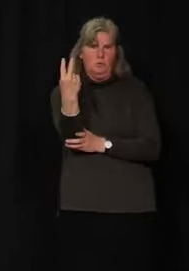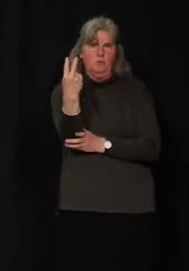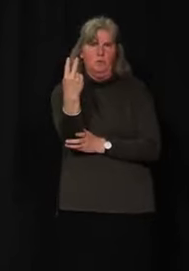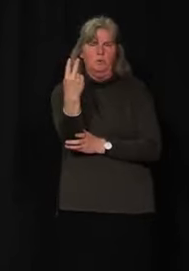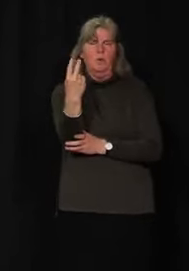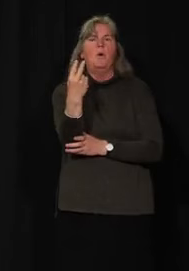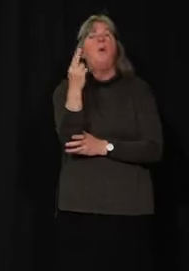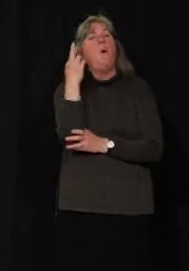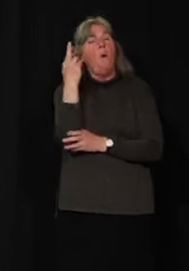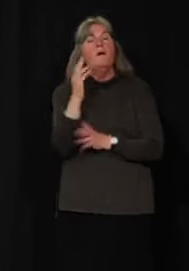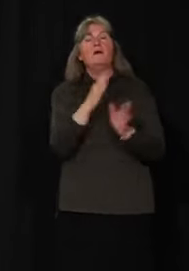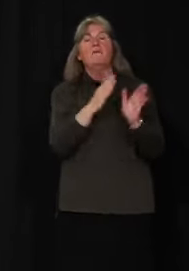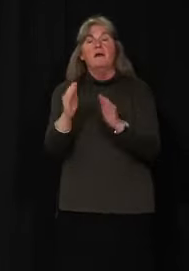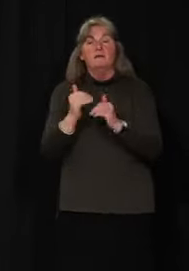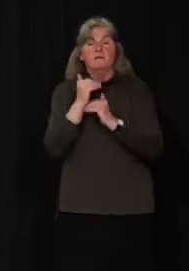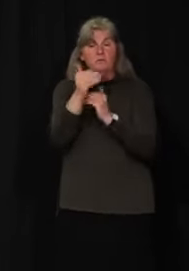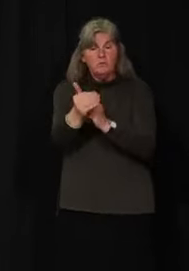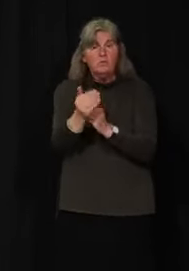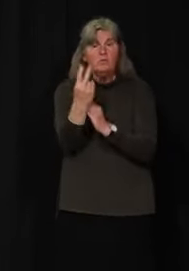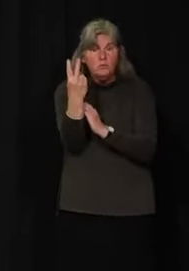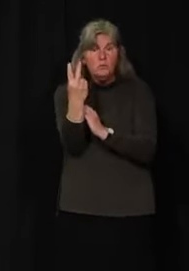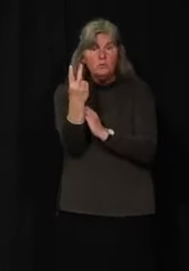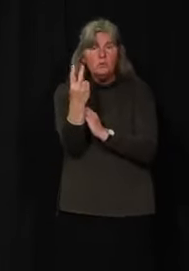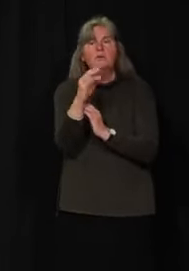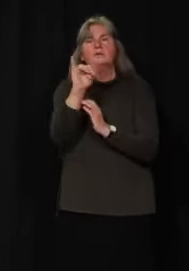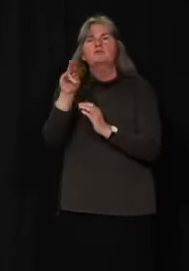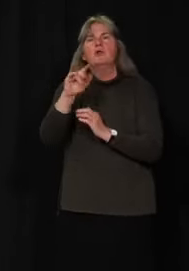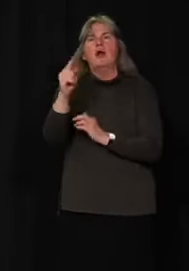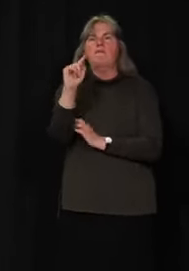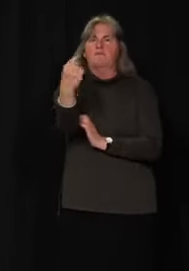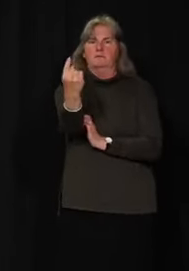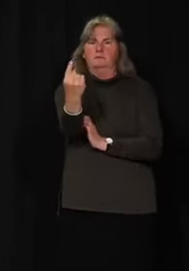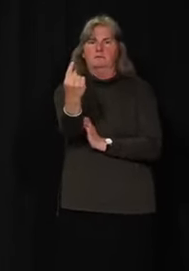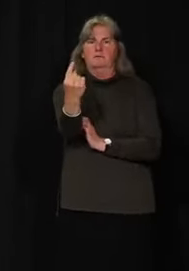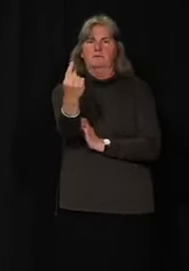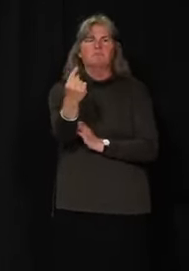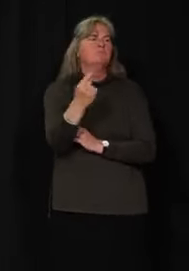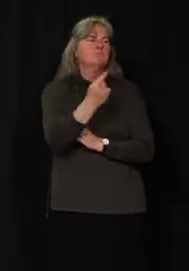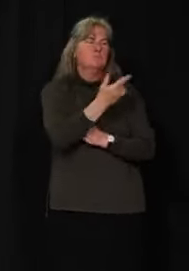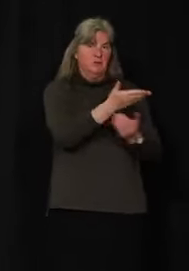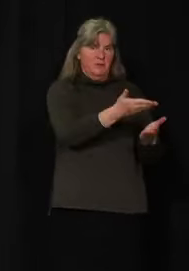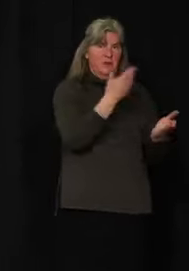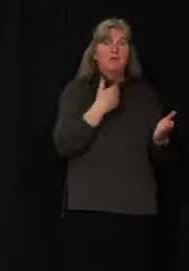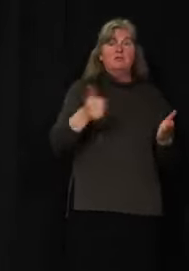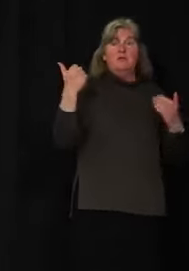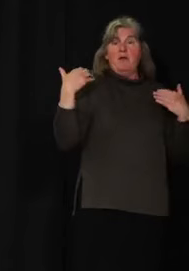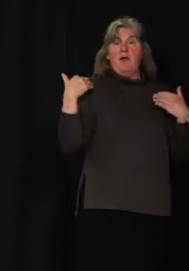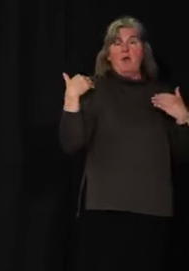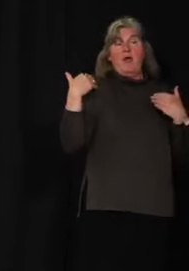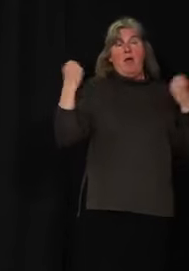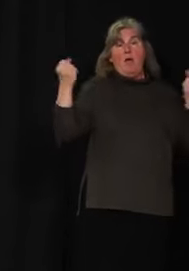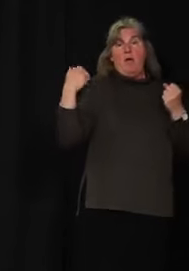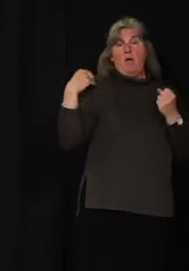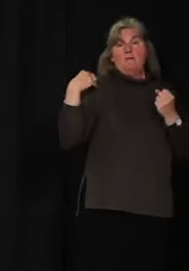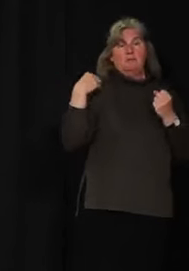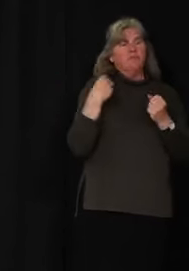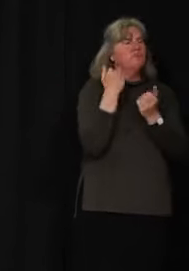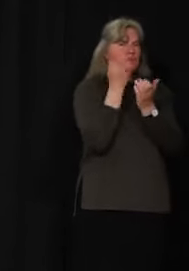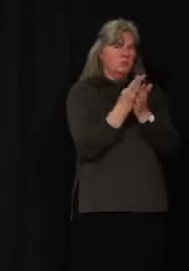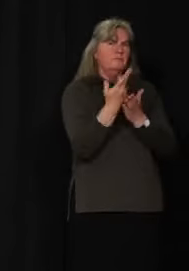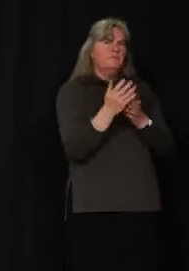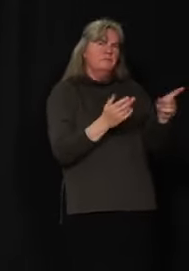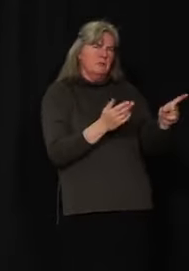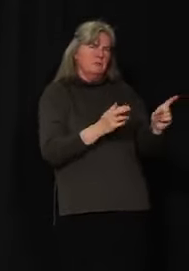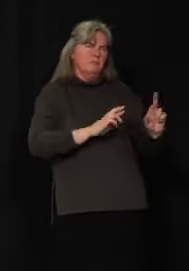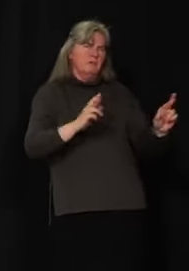by July 1st. This timeline is fully endorsed by the Chief Medical Officer of Health. We are